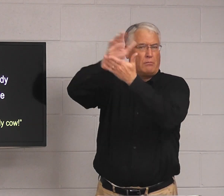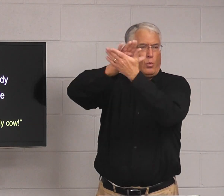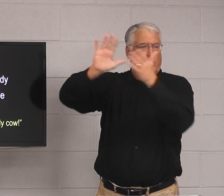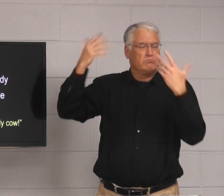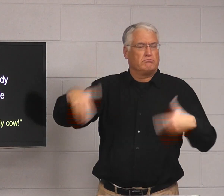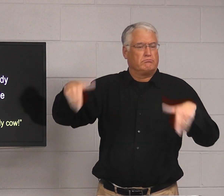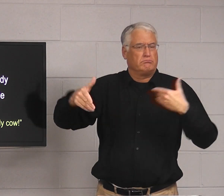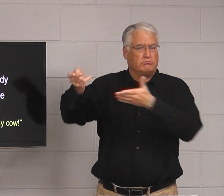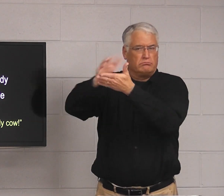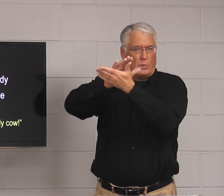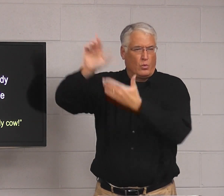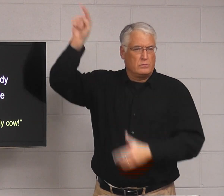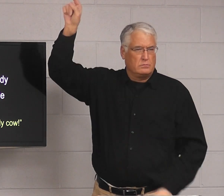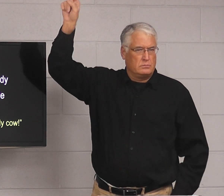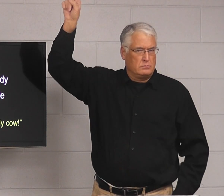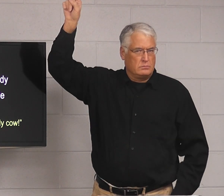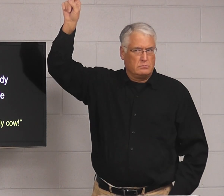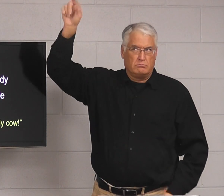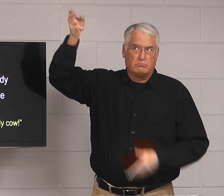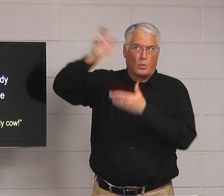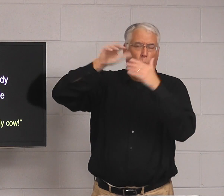represents God's character. He is holy.